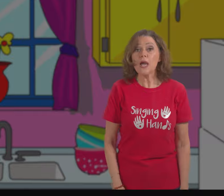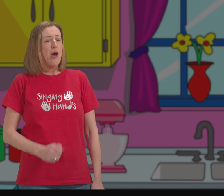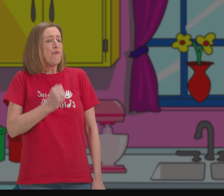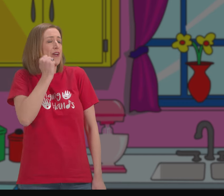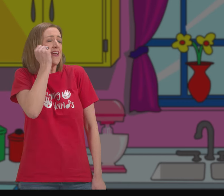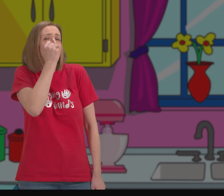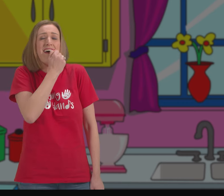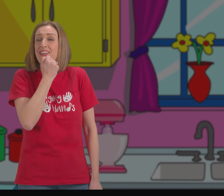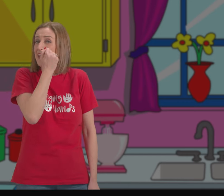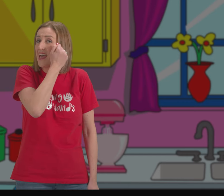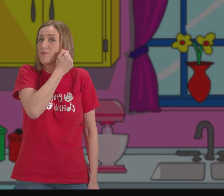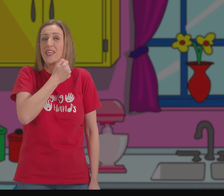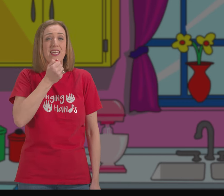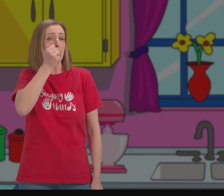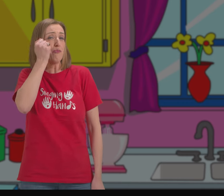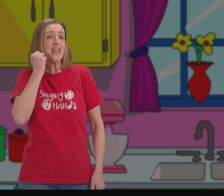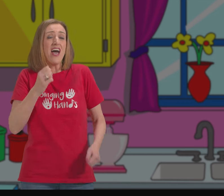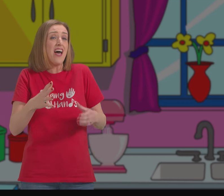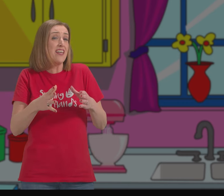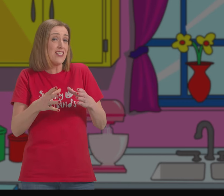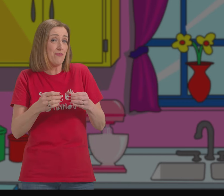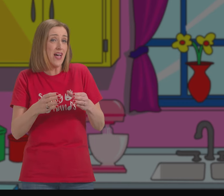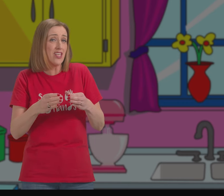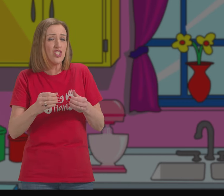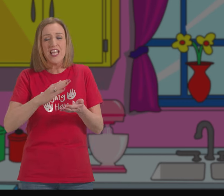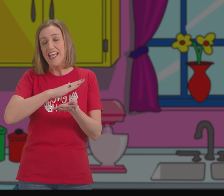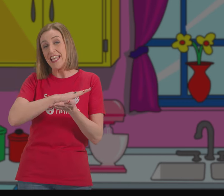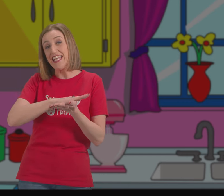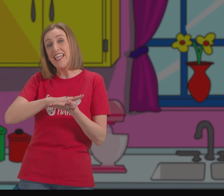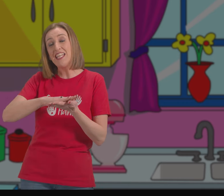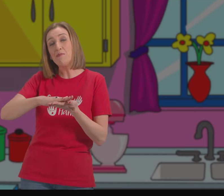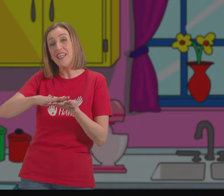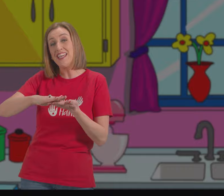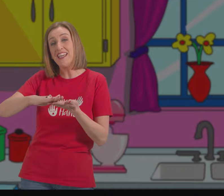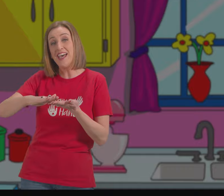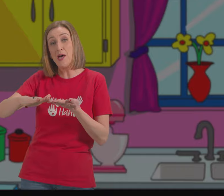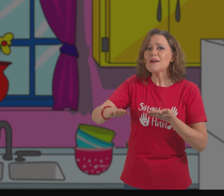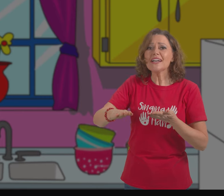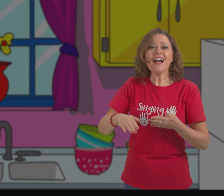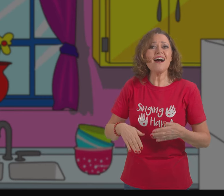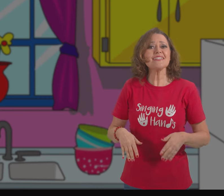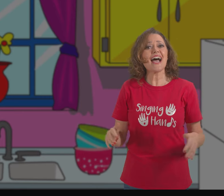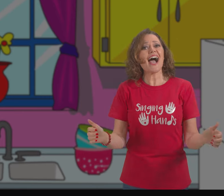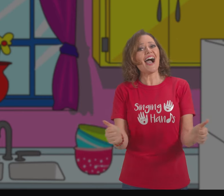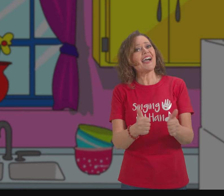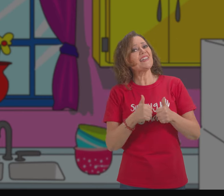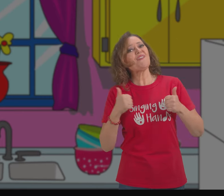Bring on a napkin, bring on a sponge. Clean me up, cause I'm